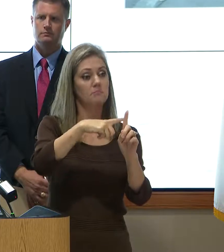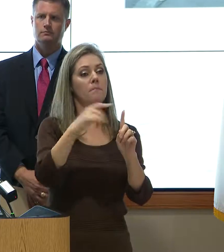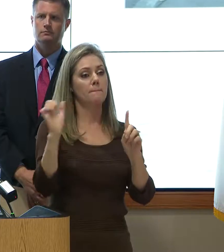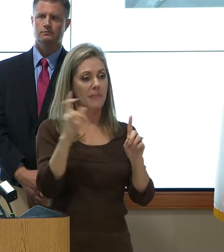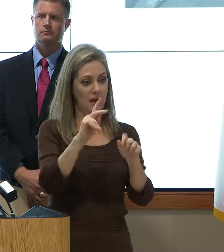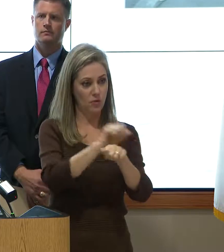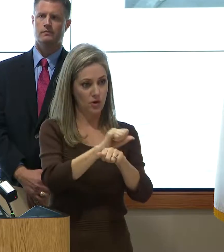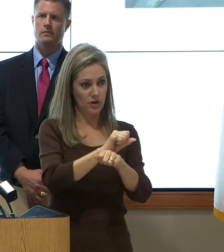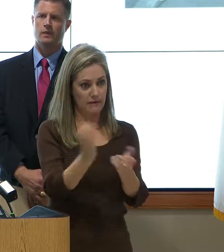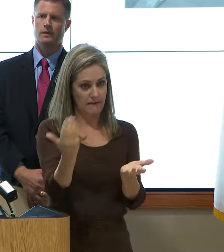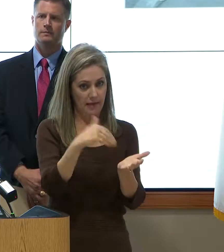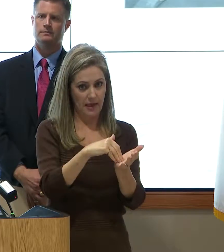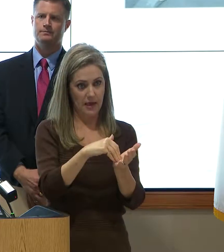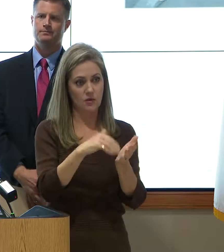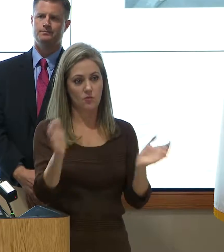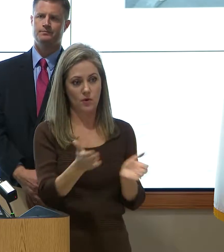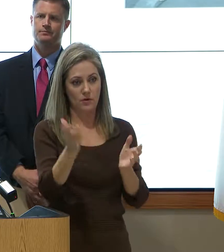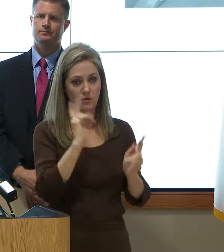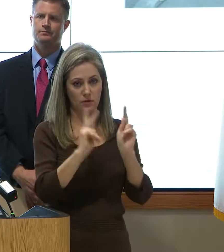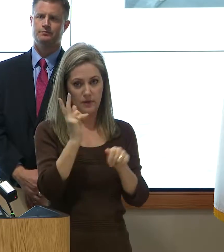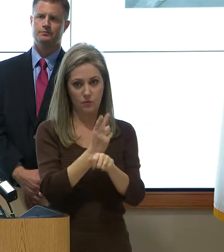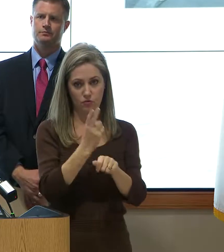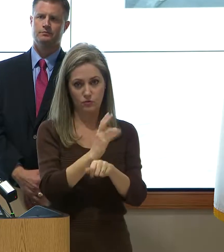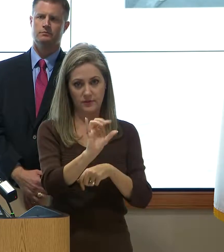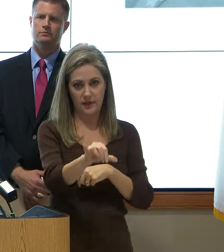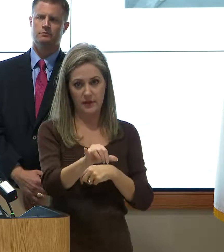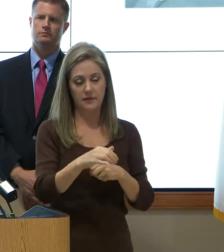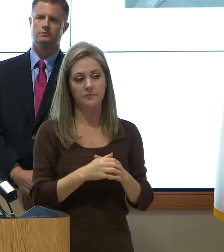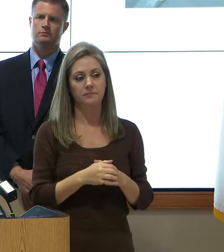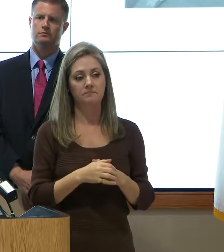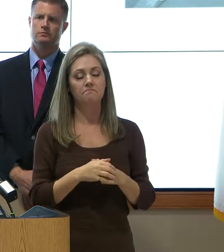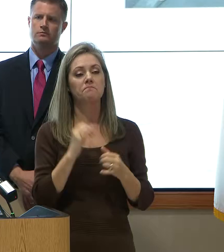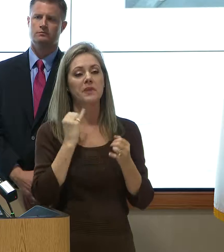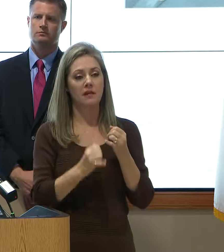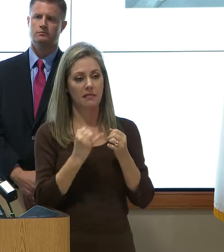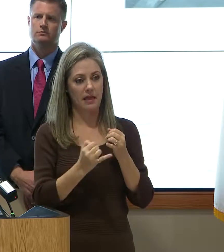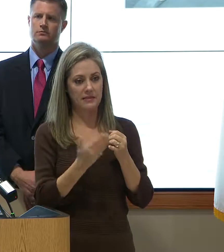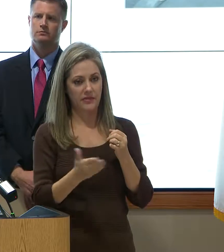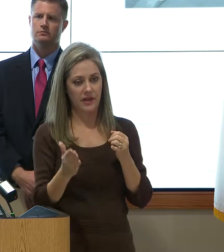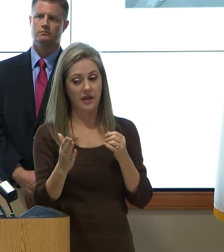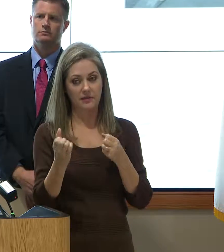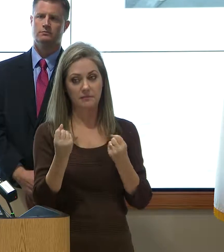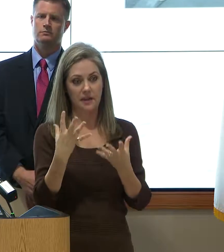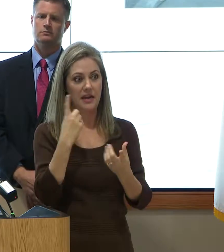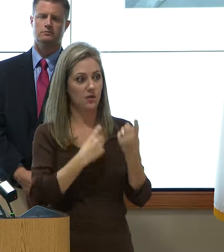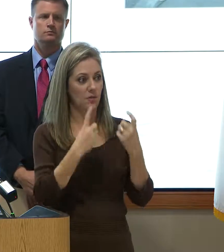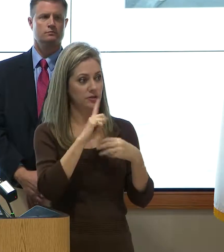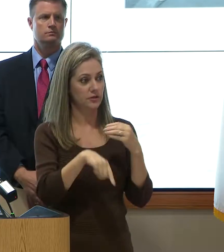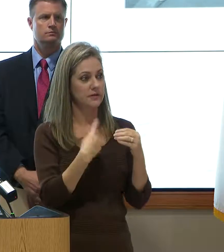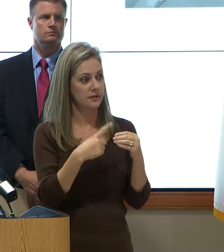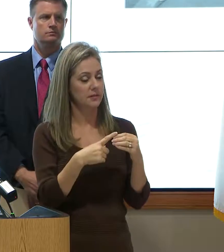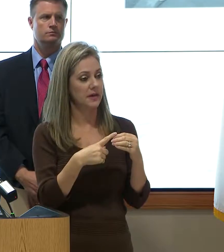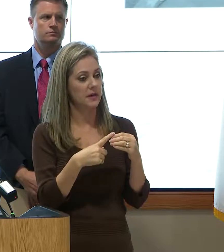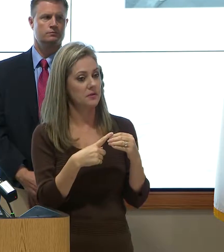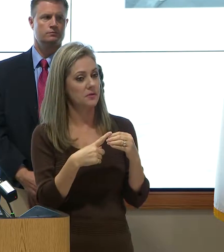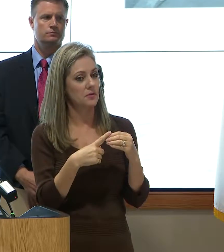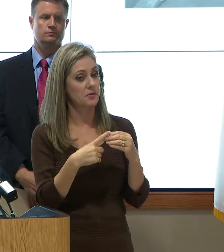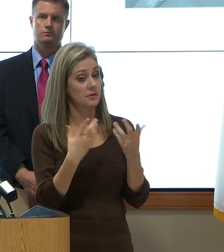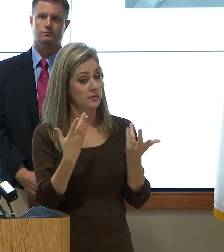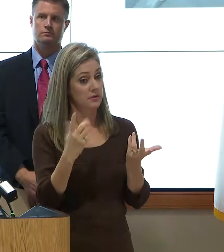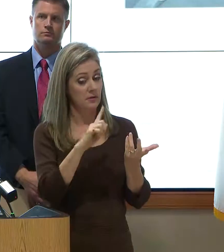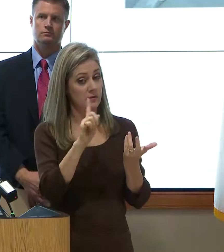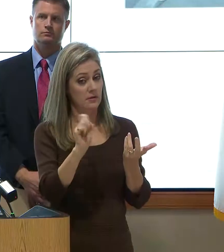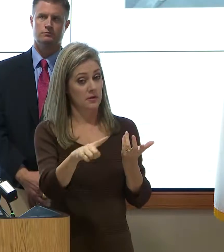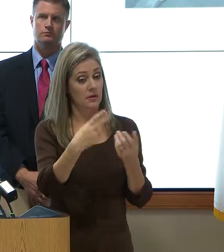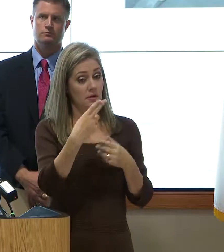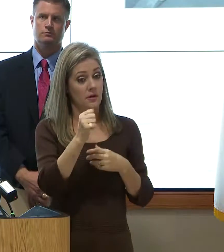functional, and we encourage people to use that. And the last thing, because there has been a lot of questions about, does this,